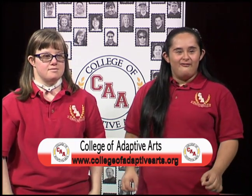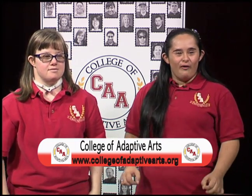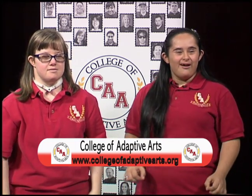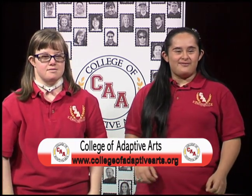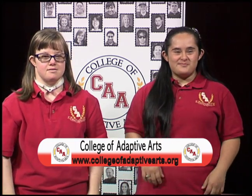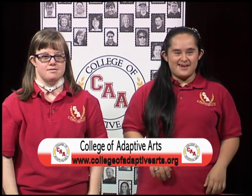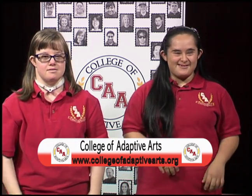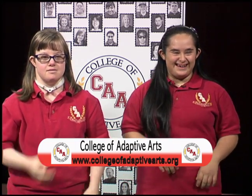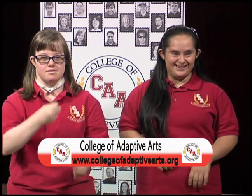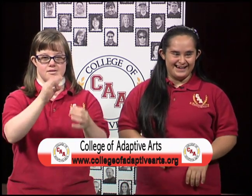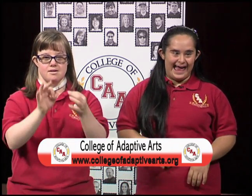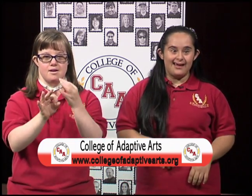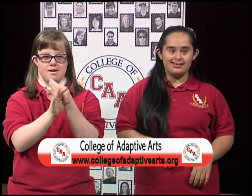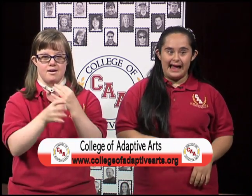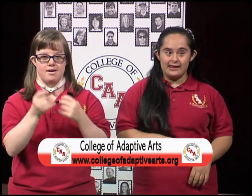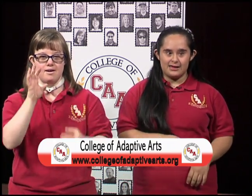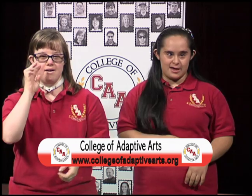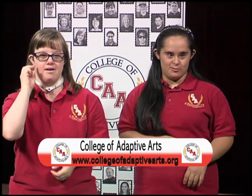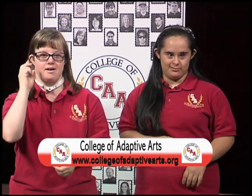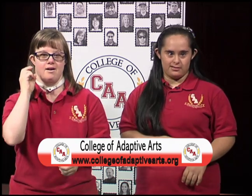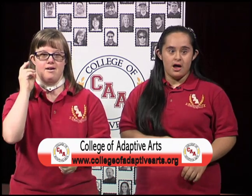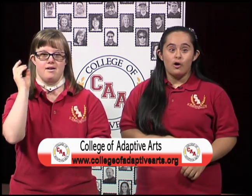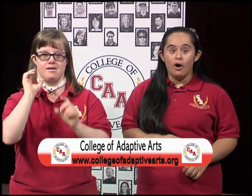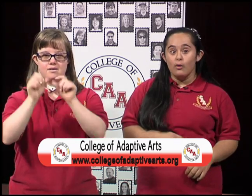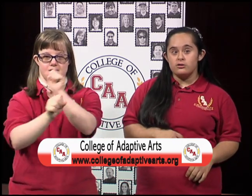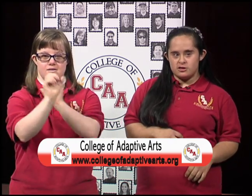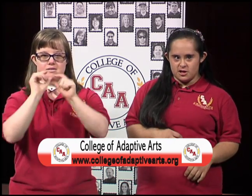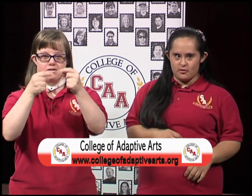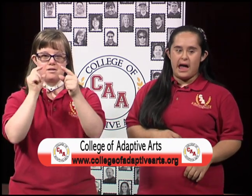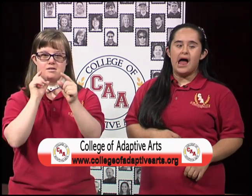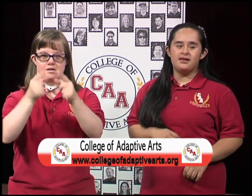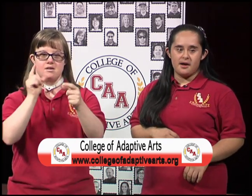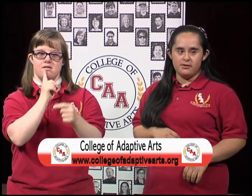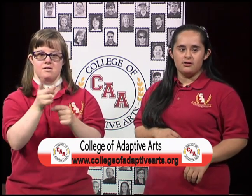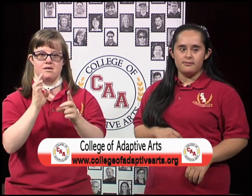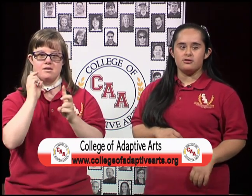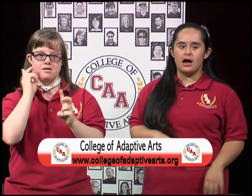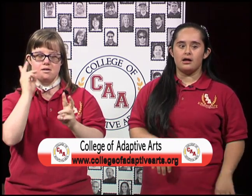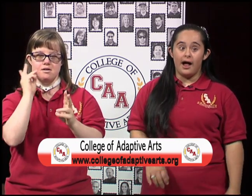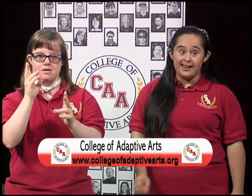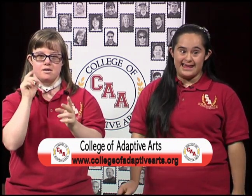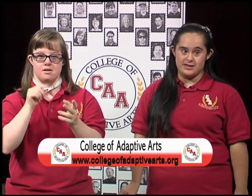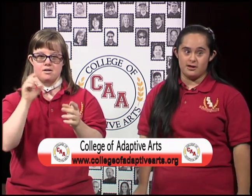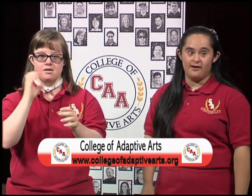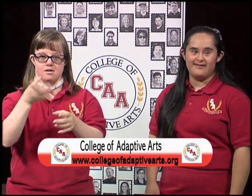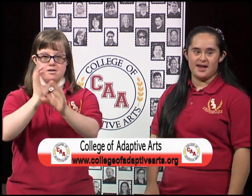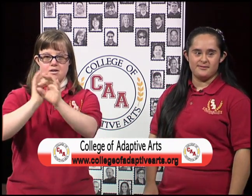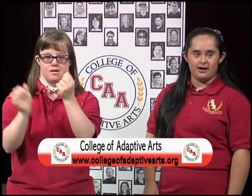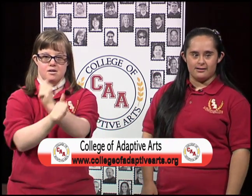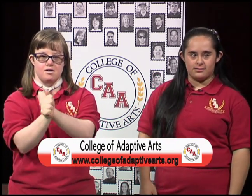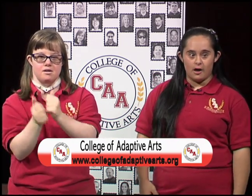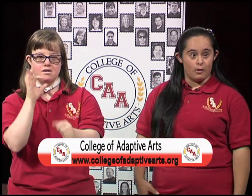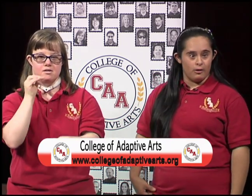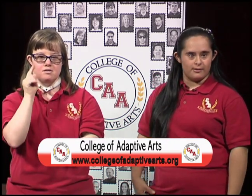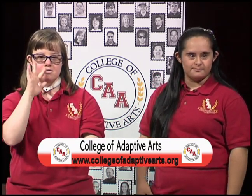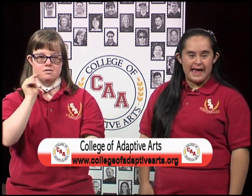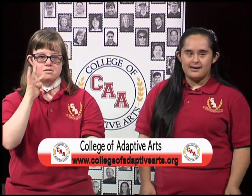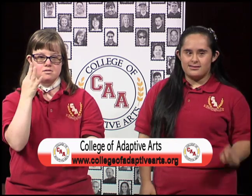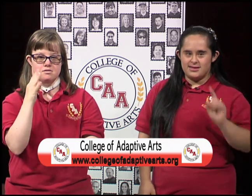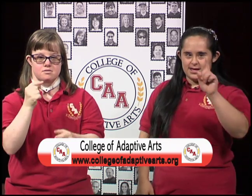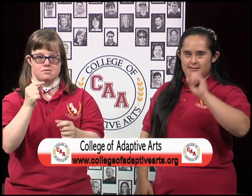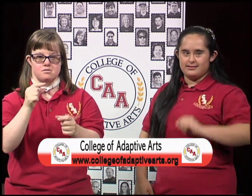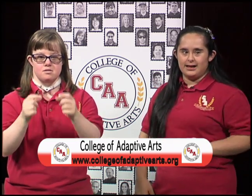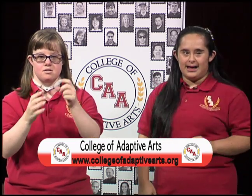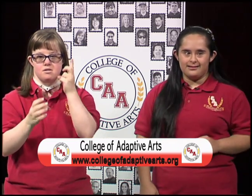For permission and class schedules, go to www.collegeofadaptedhearts.org.